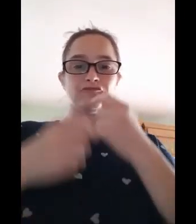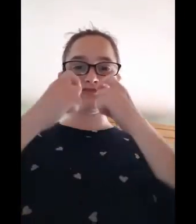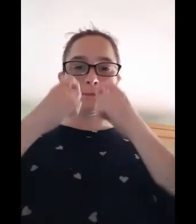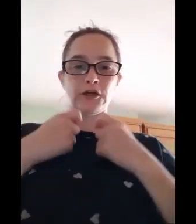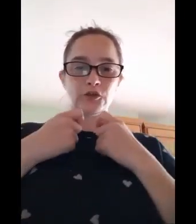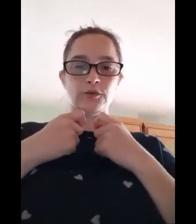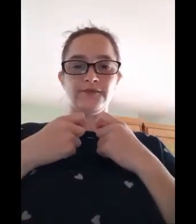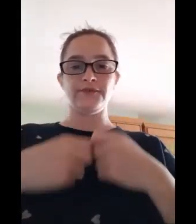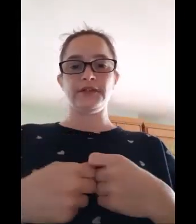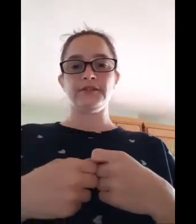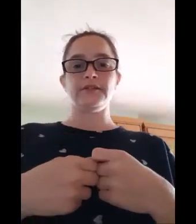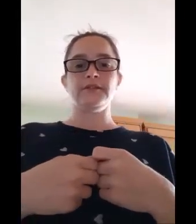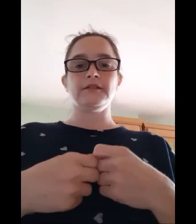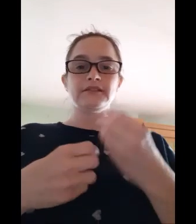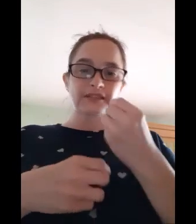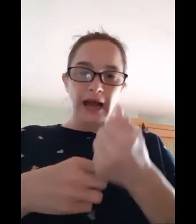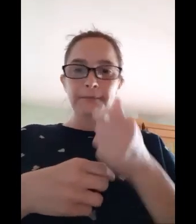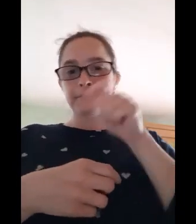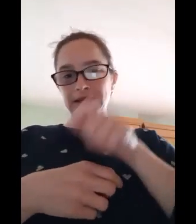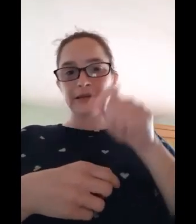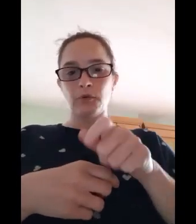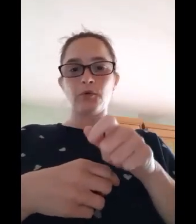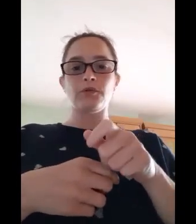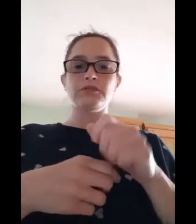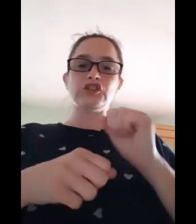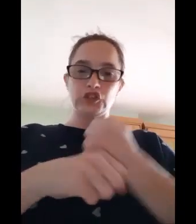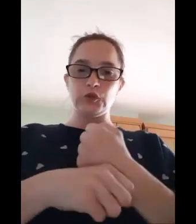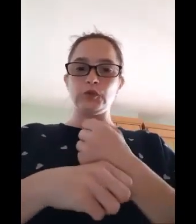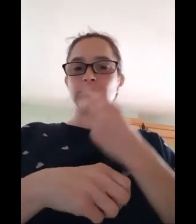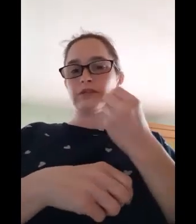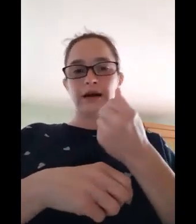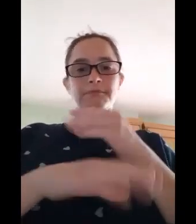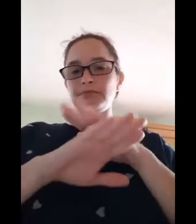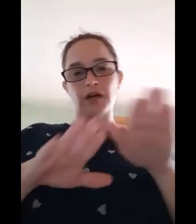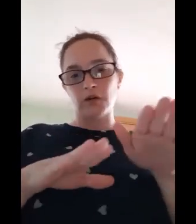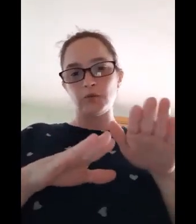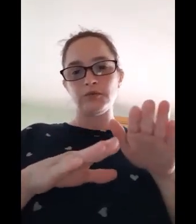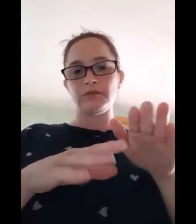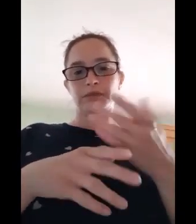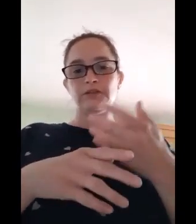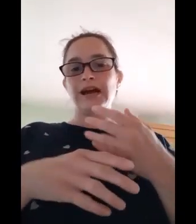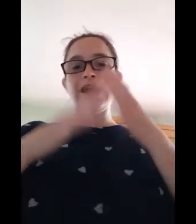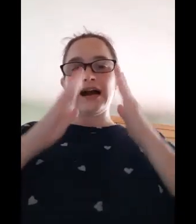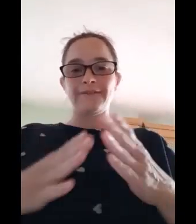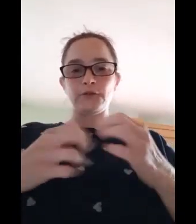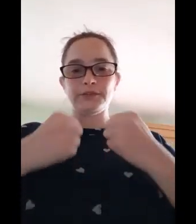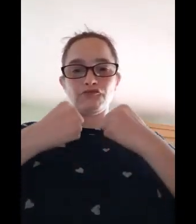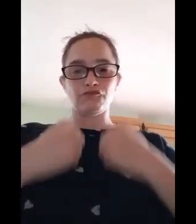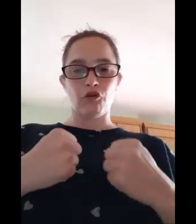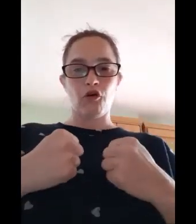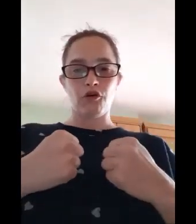remember. Some people do, don't, but have to be strong.